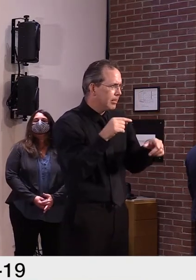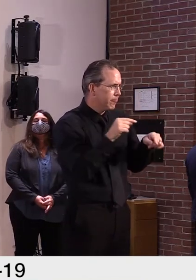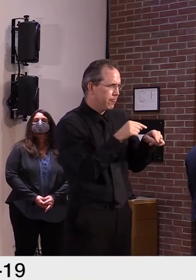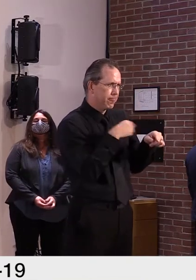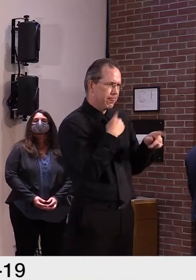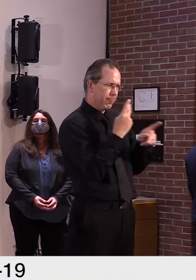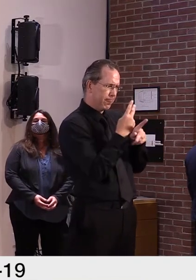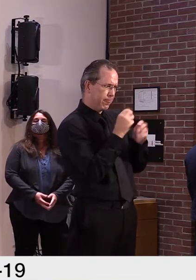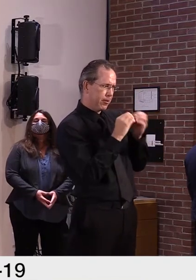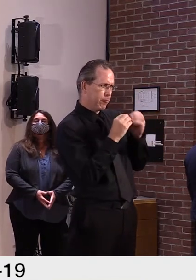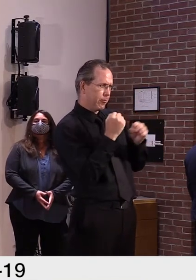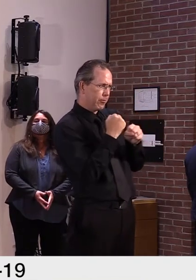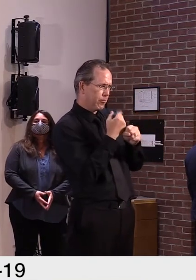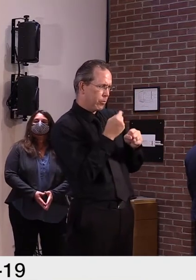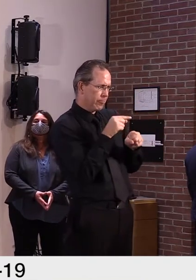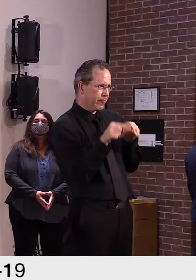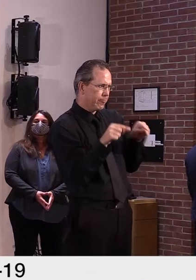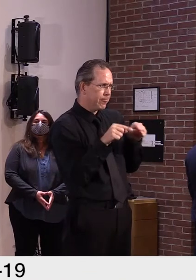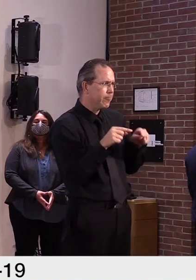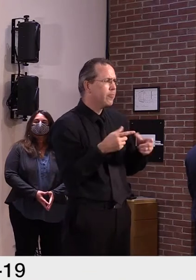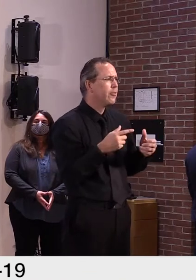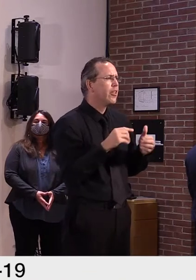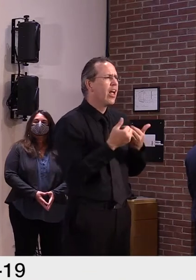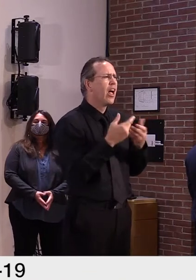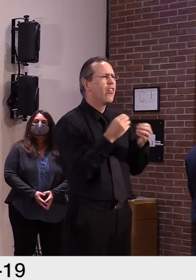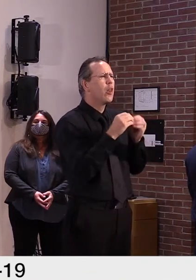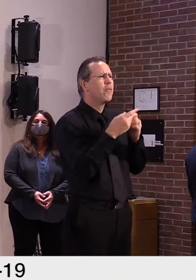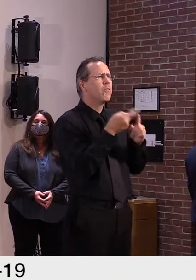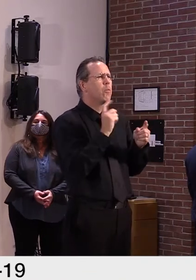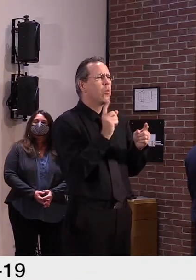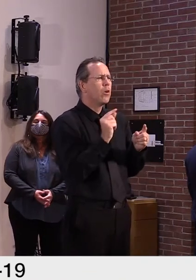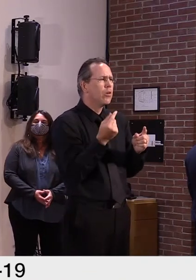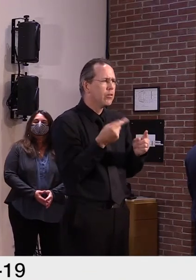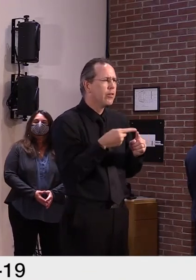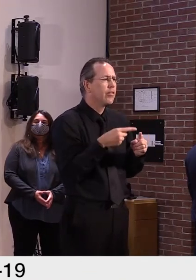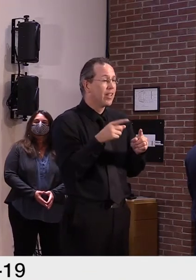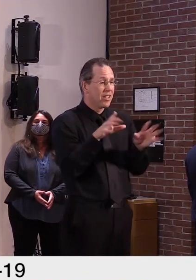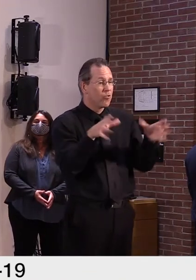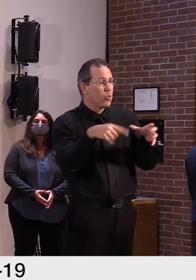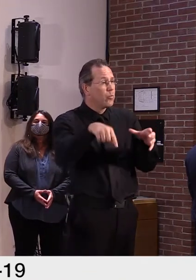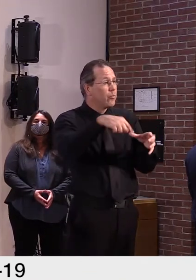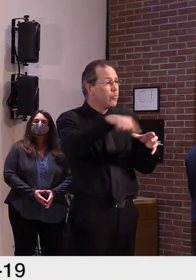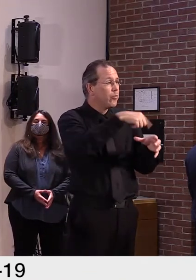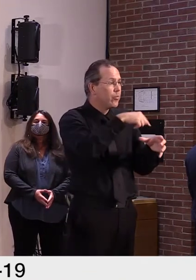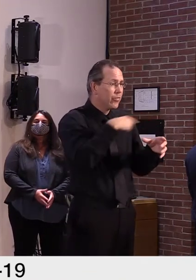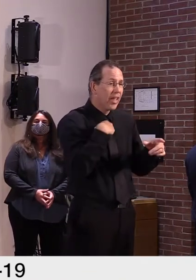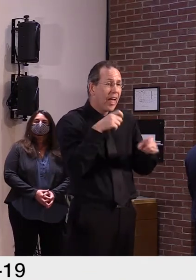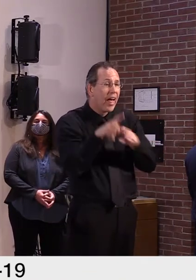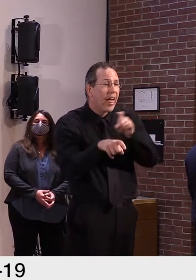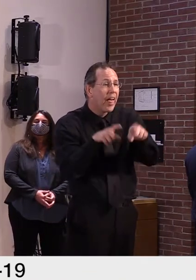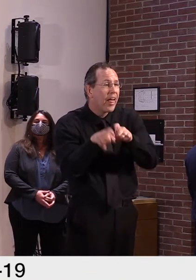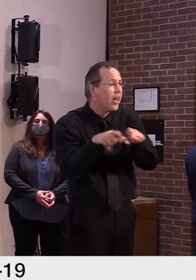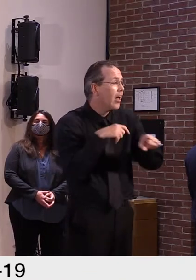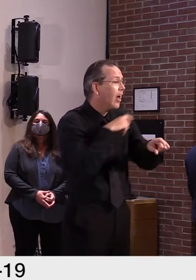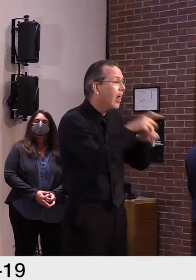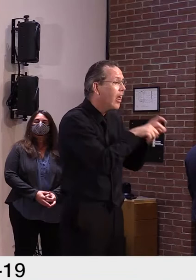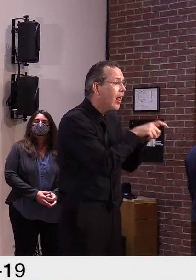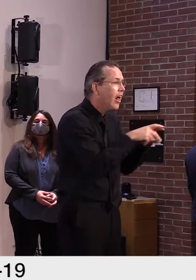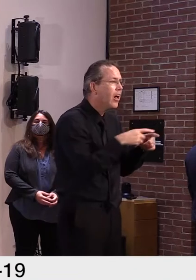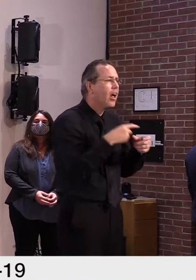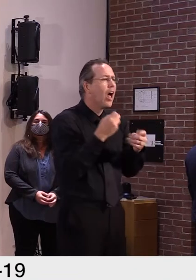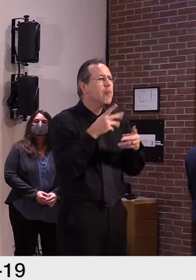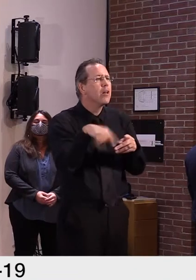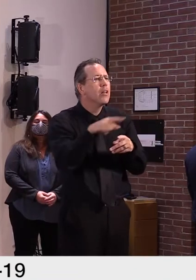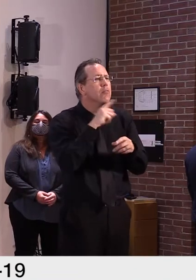they survey. And of those people surveyed, how many are actively looking for work or have looked for work in the past four